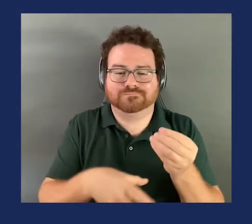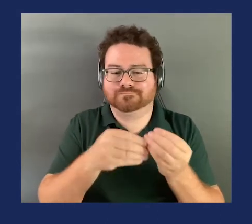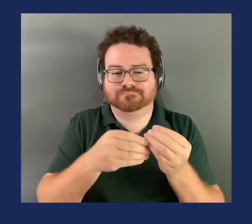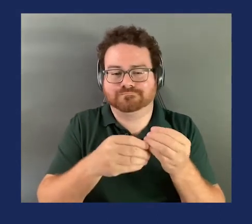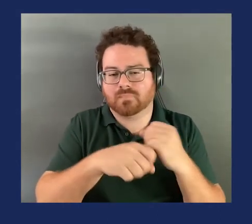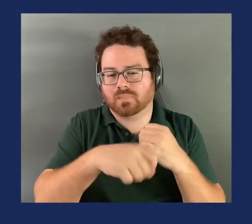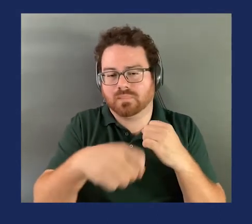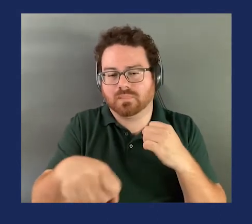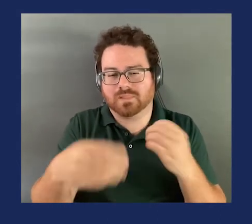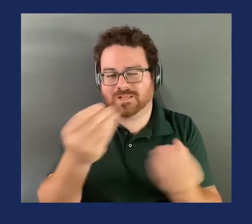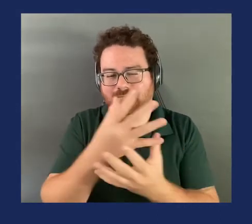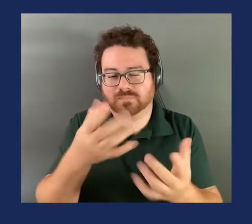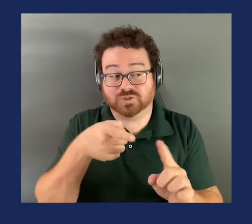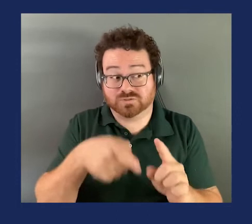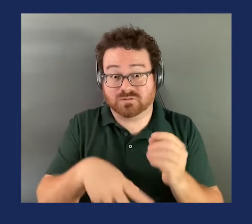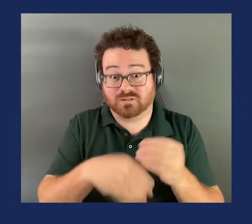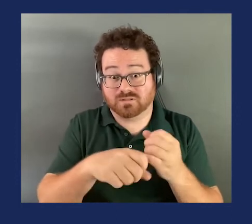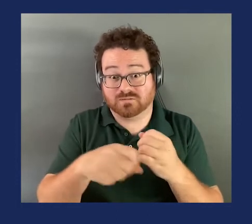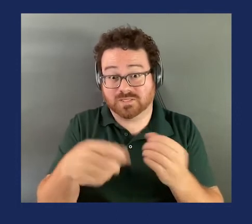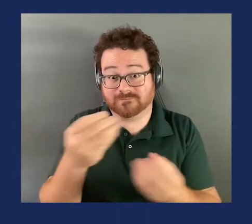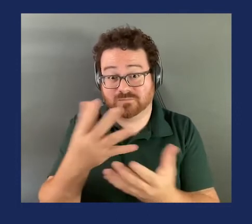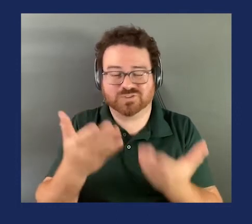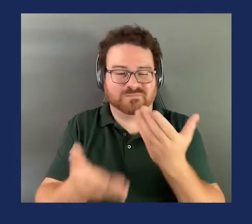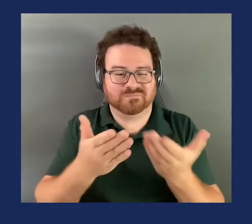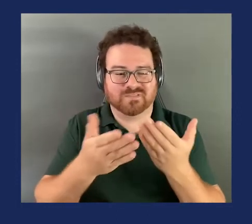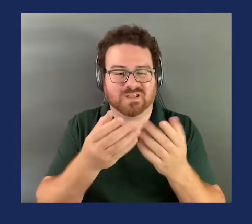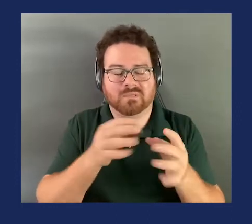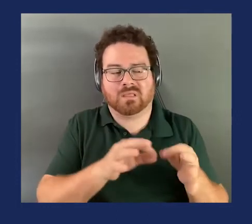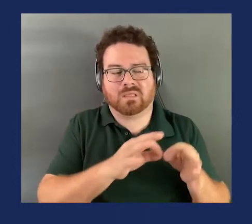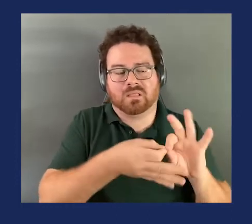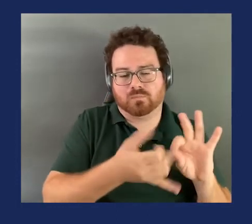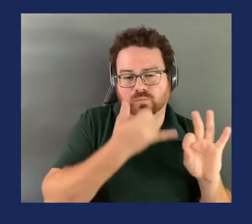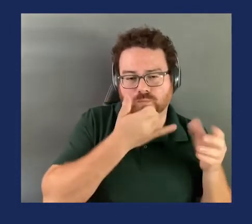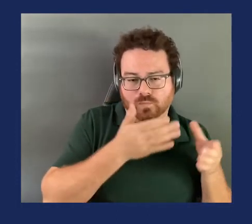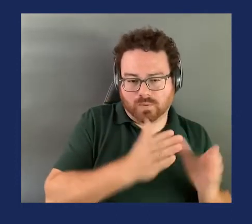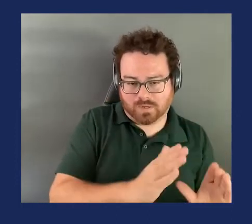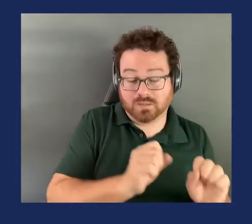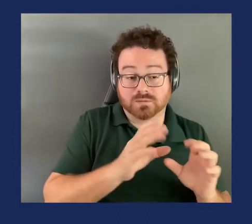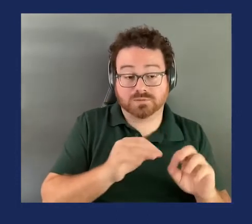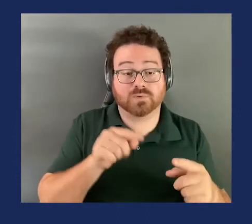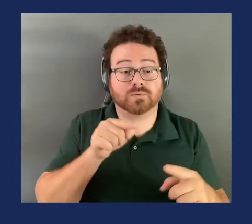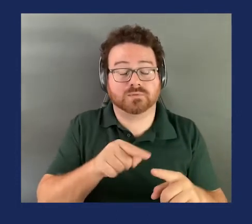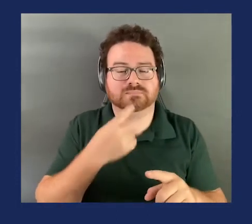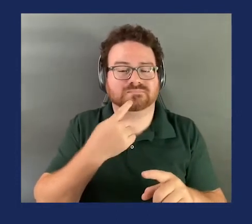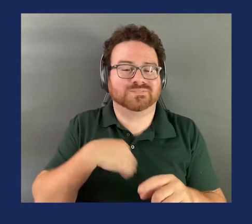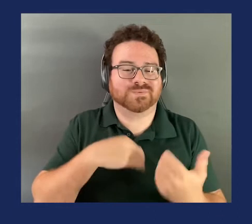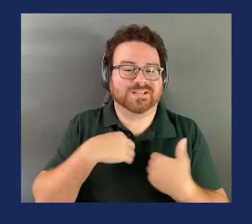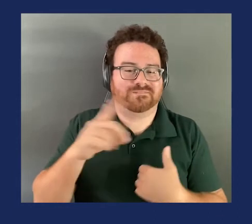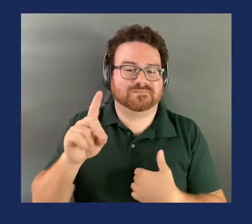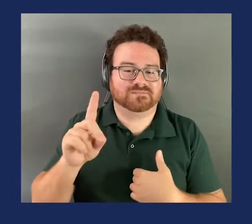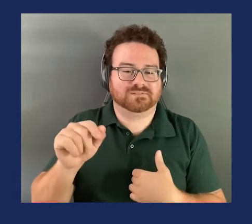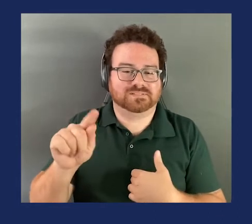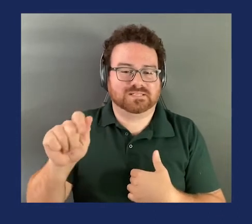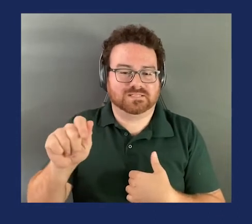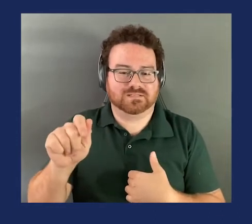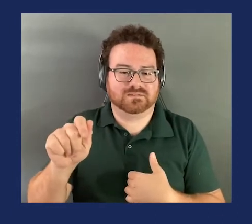that might inadvertently give the wrong impression here. So our proposed rule refers twice to the fact that we have data default use, even though there's nothing in